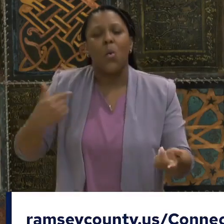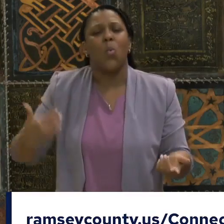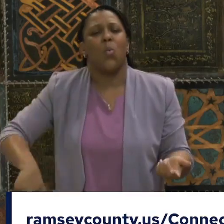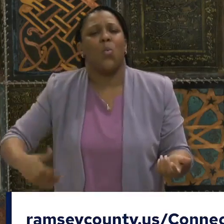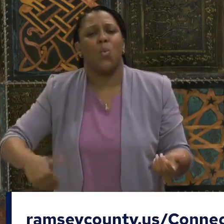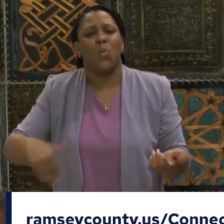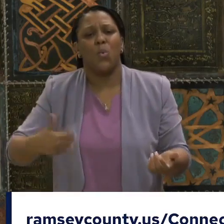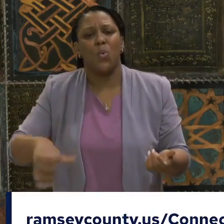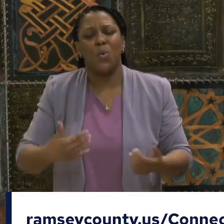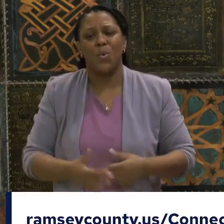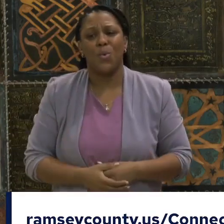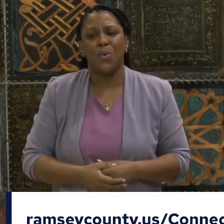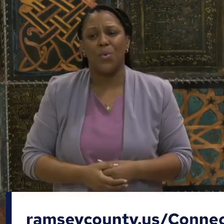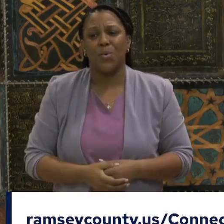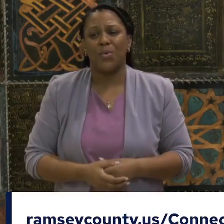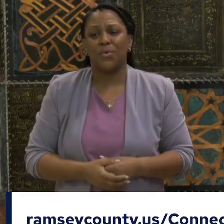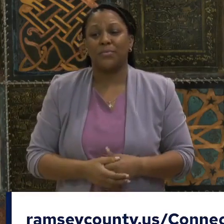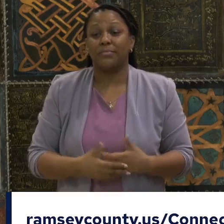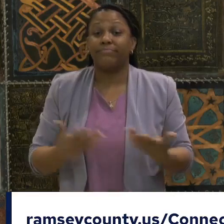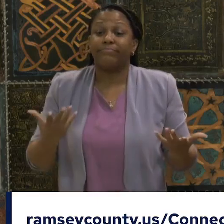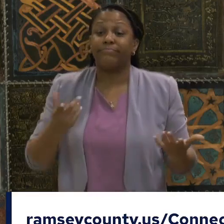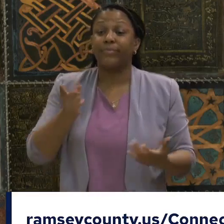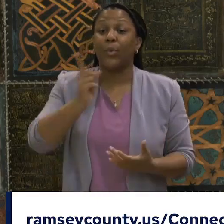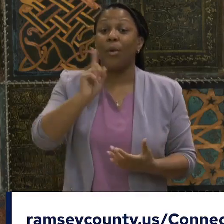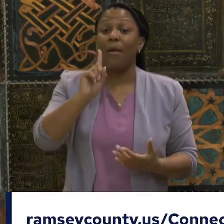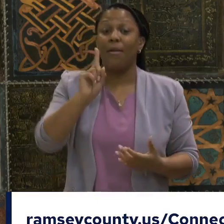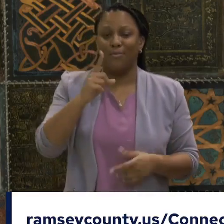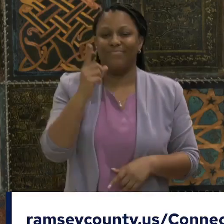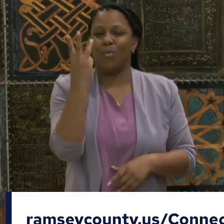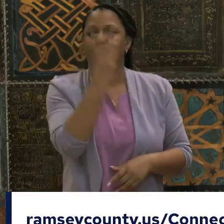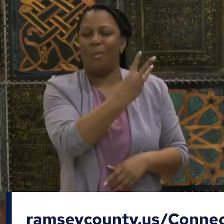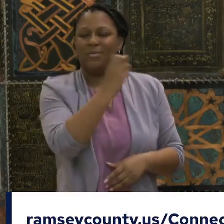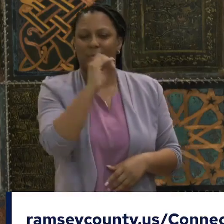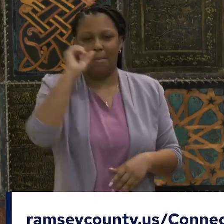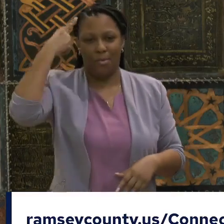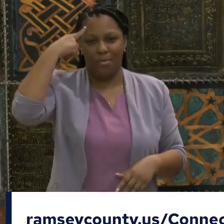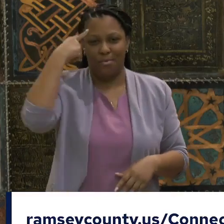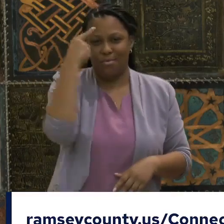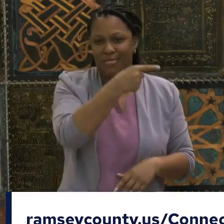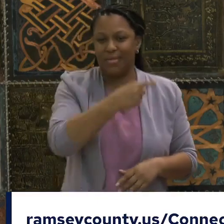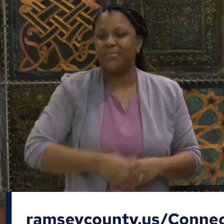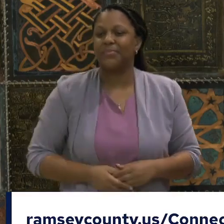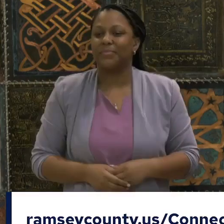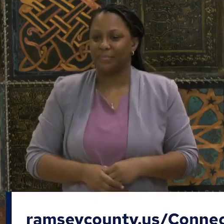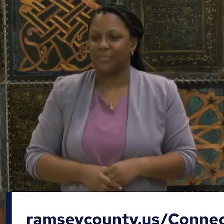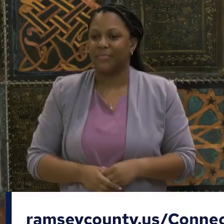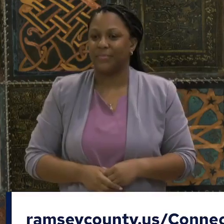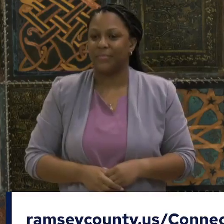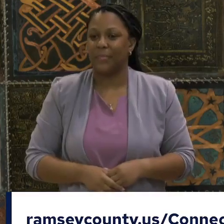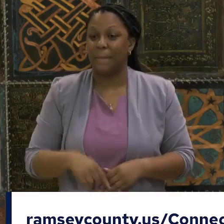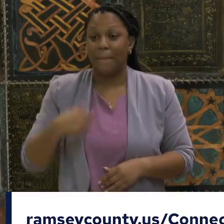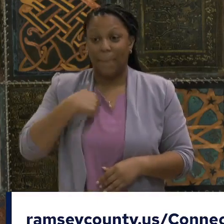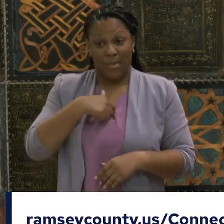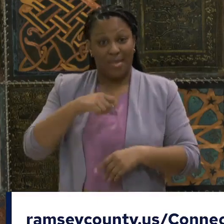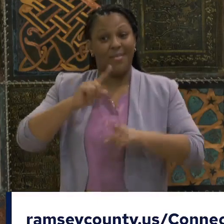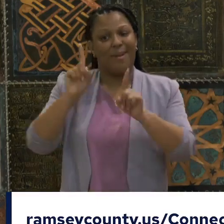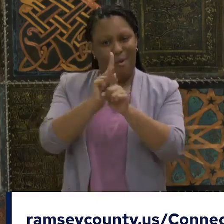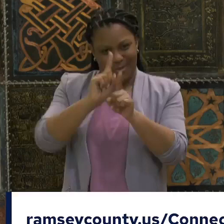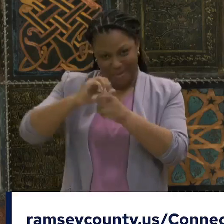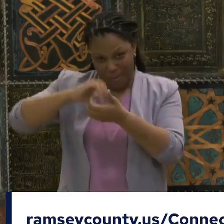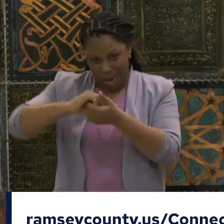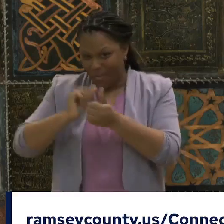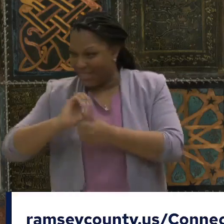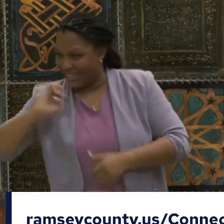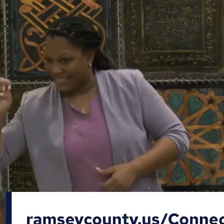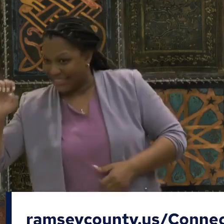We've always been here on the West Side, and we work in a number of neighborhoods throughout the city of St. Paul, including the East Side. And we are very proud